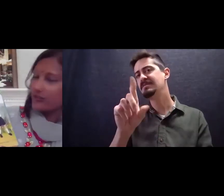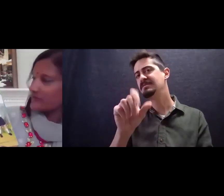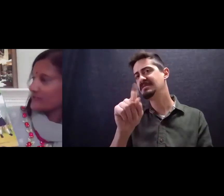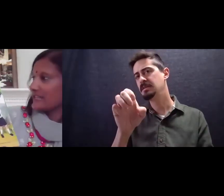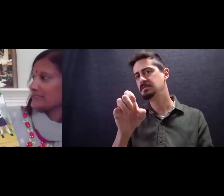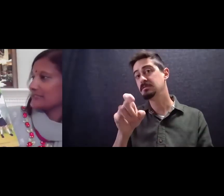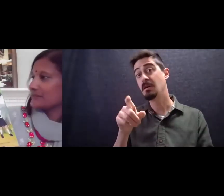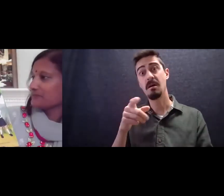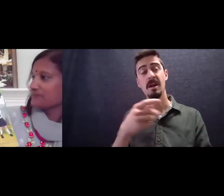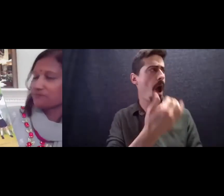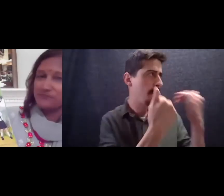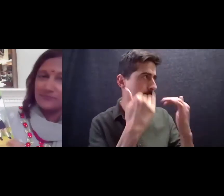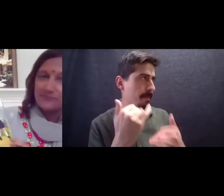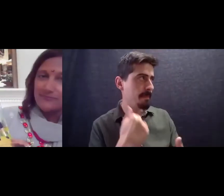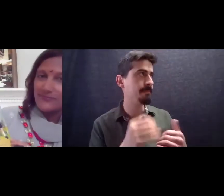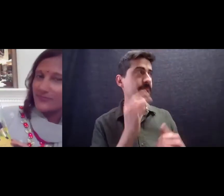all of the dates